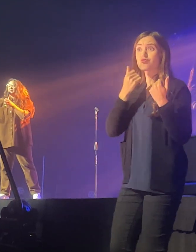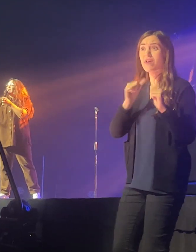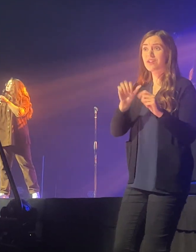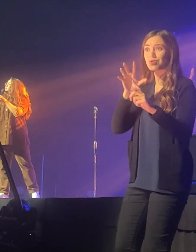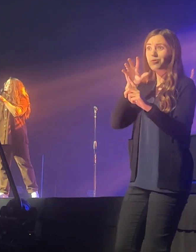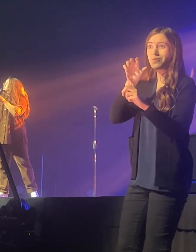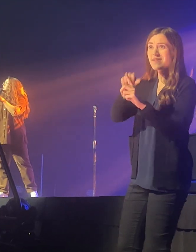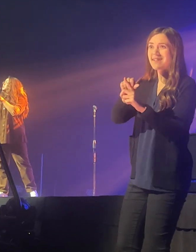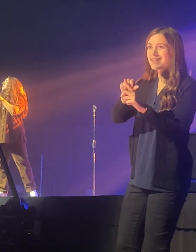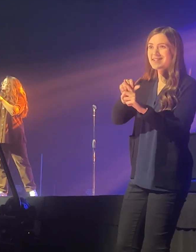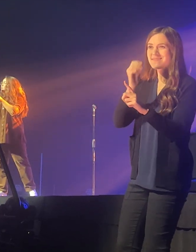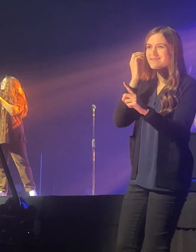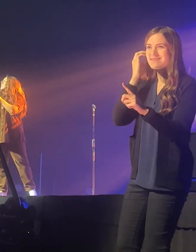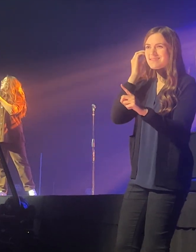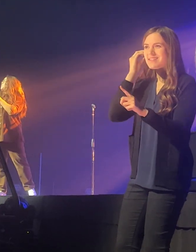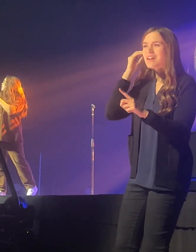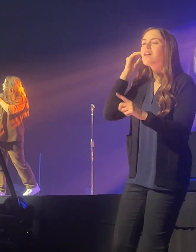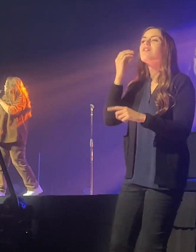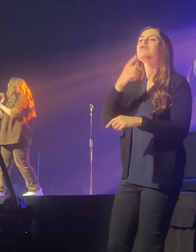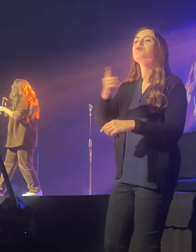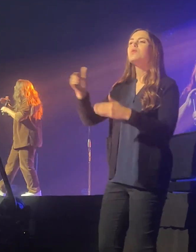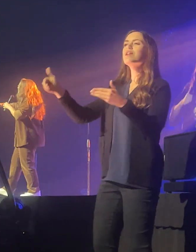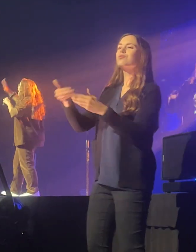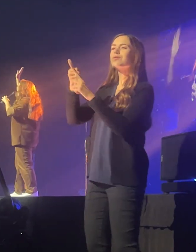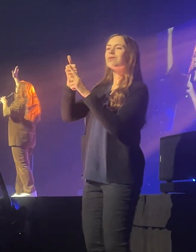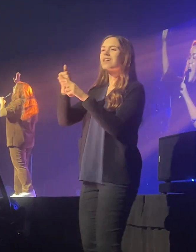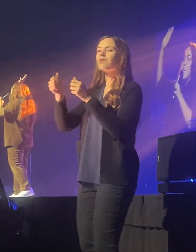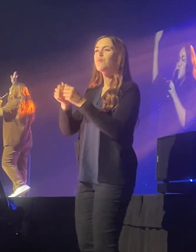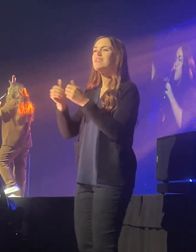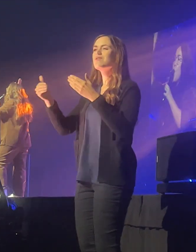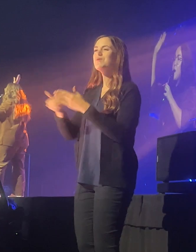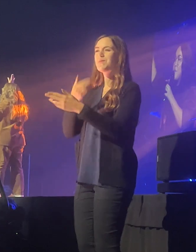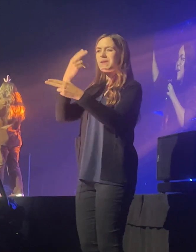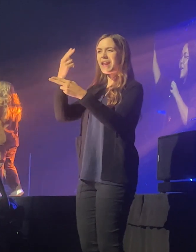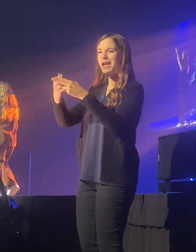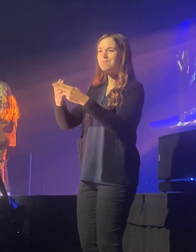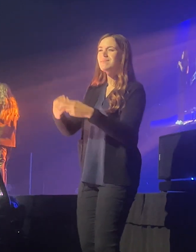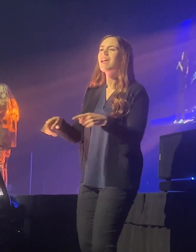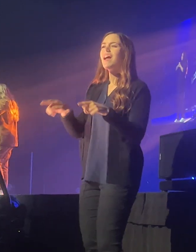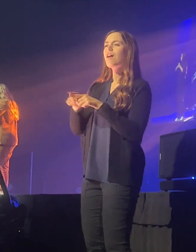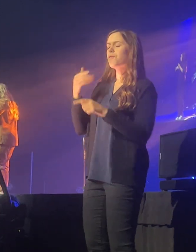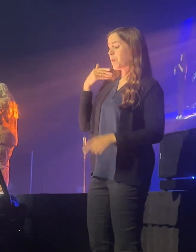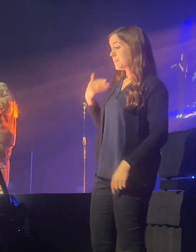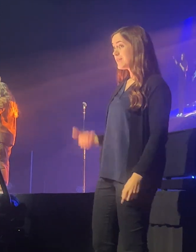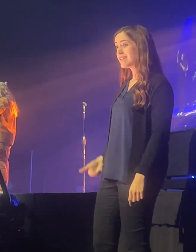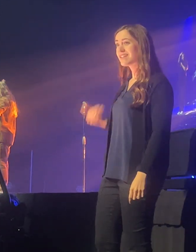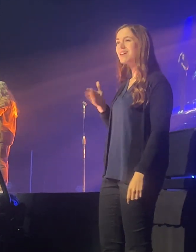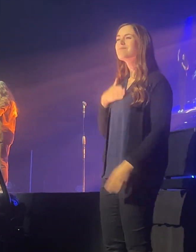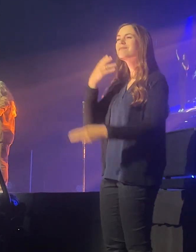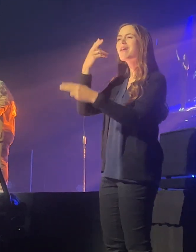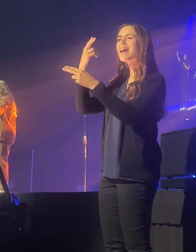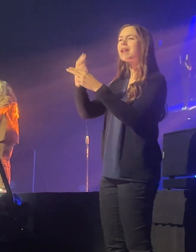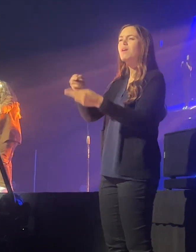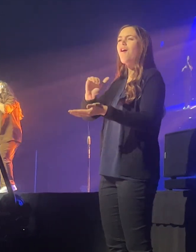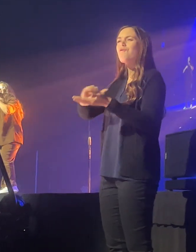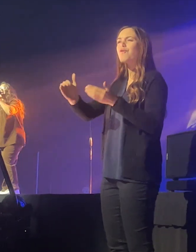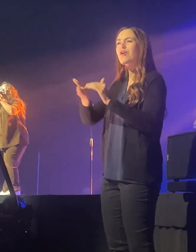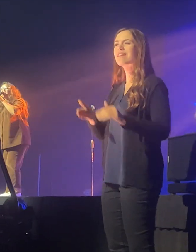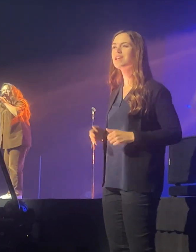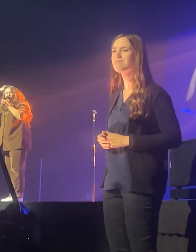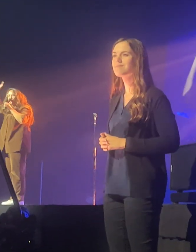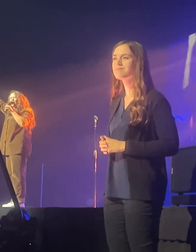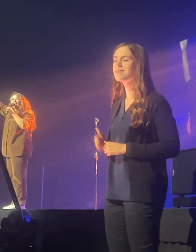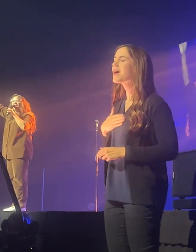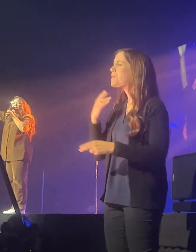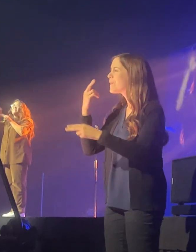it's just the name you introduce yourself away. I'm for me. My name is forgiven. My